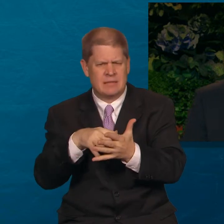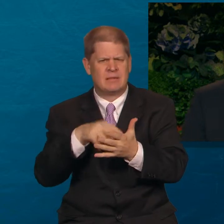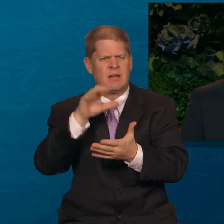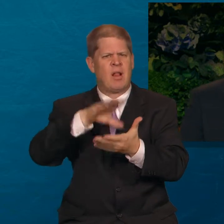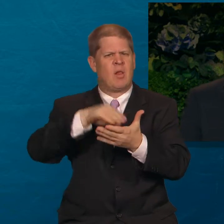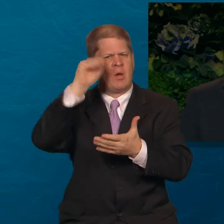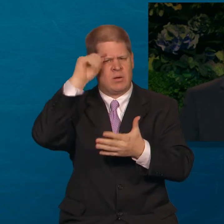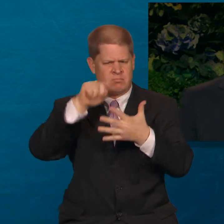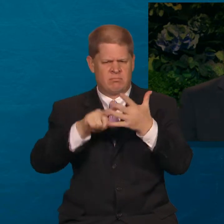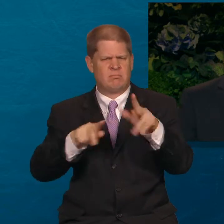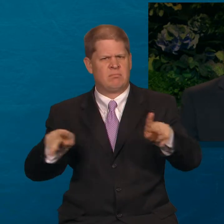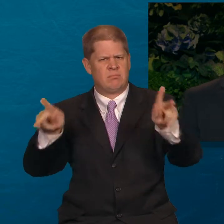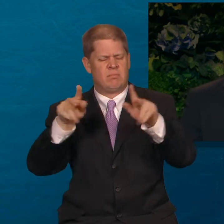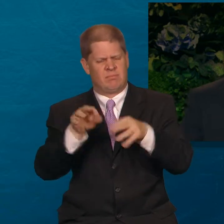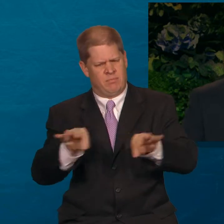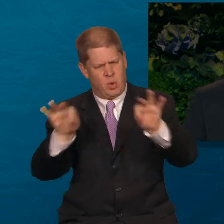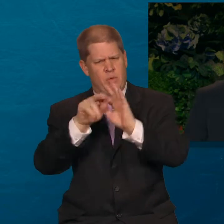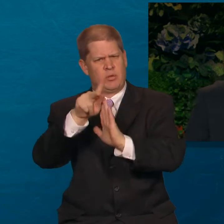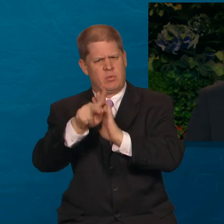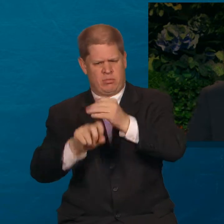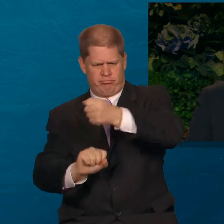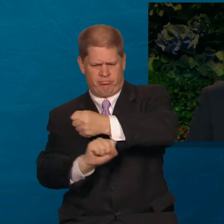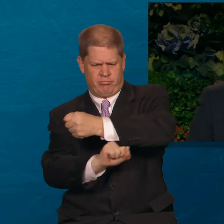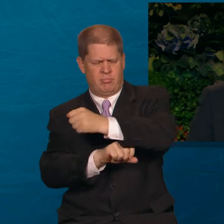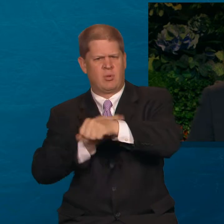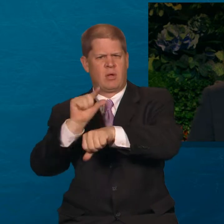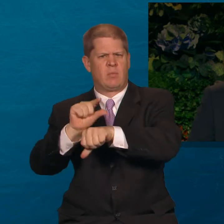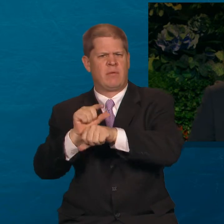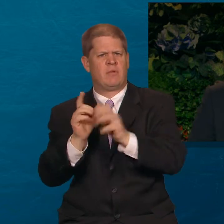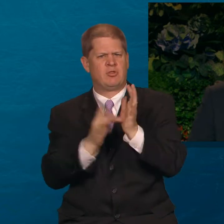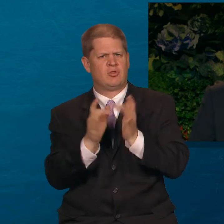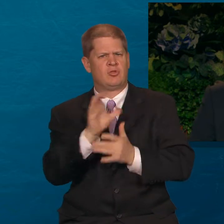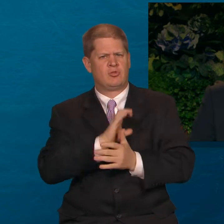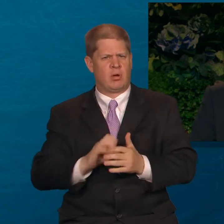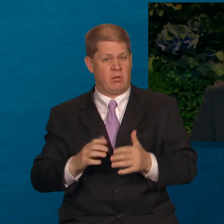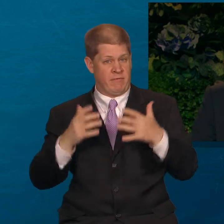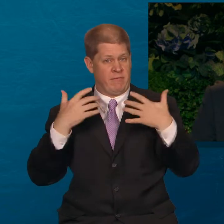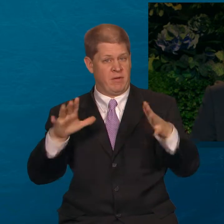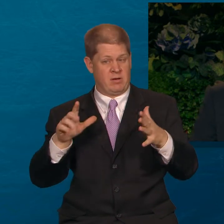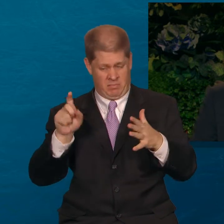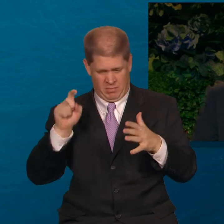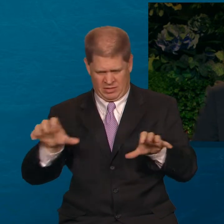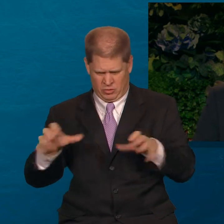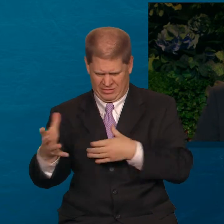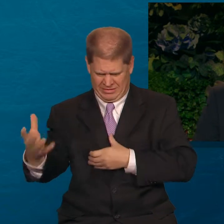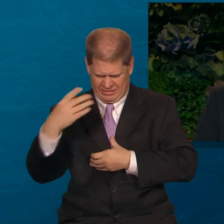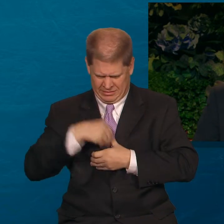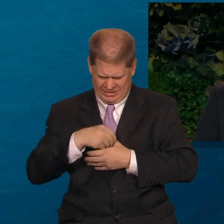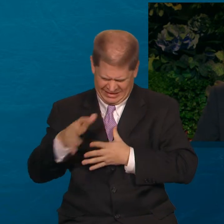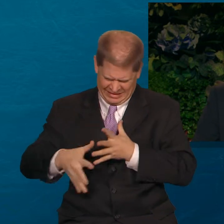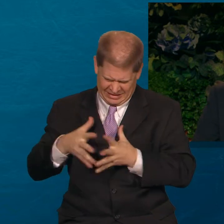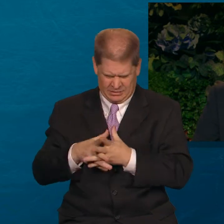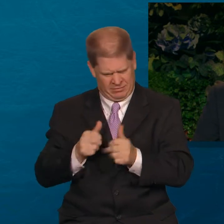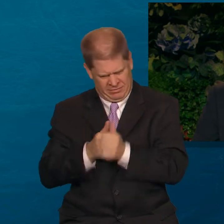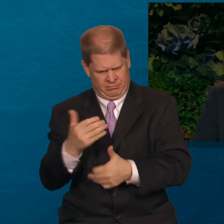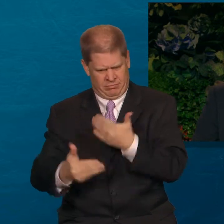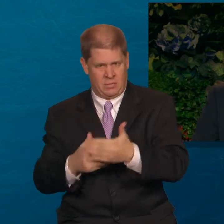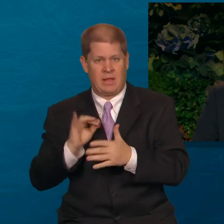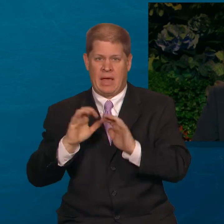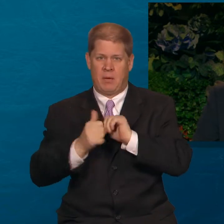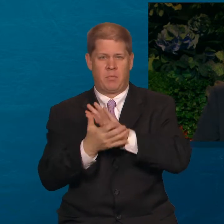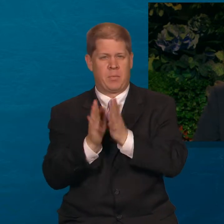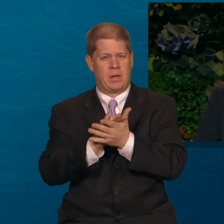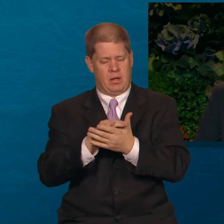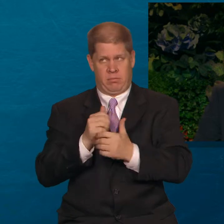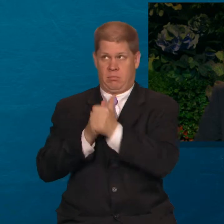fundamental principles of the gospel of Jesus Christ, and then we must do our very best to live them. That is how we